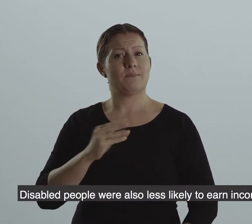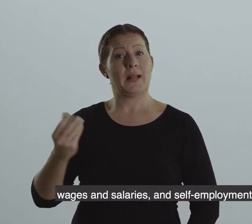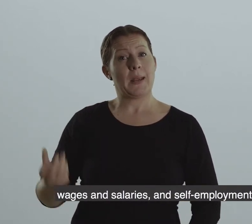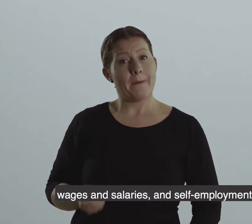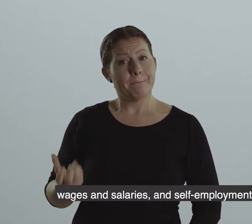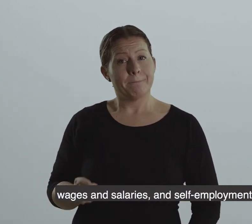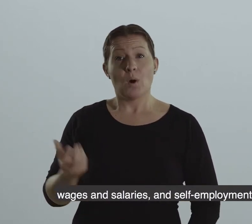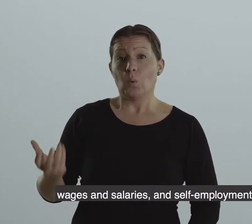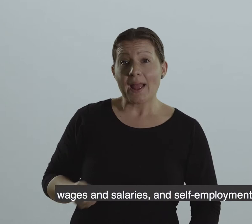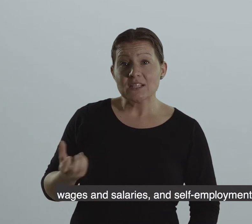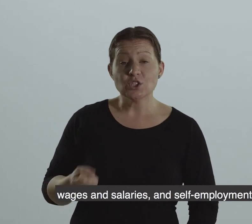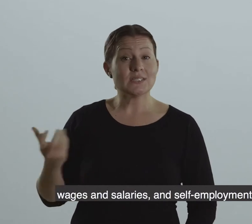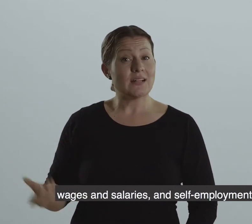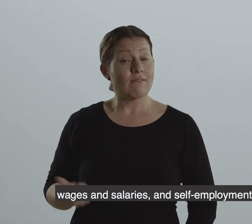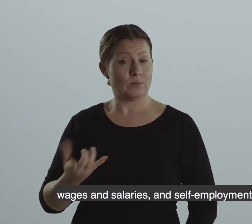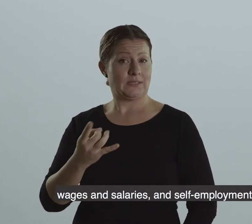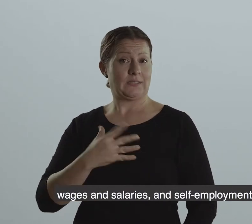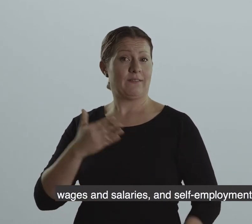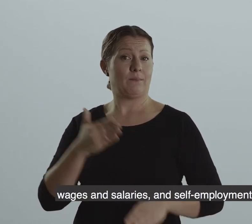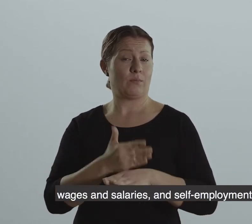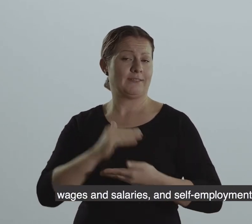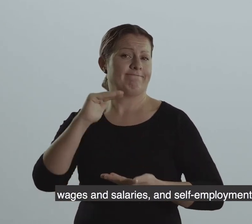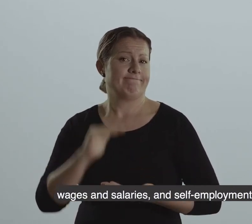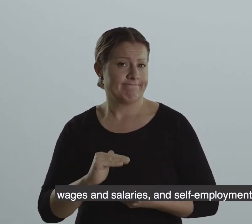income from wages, salaries and self-employment.